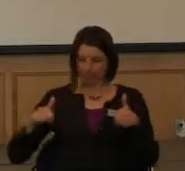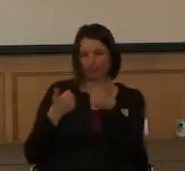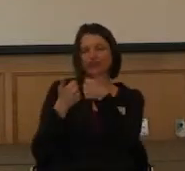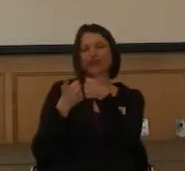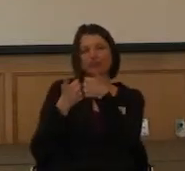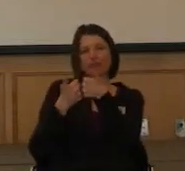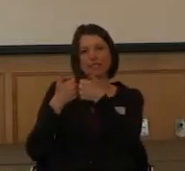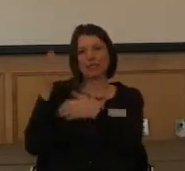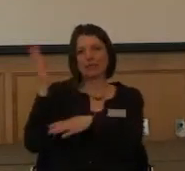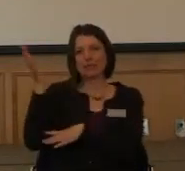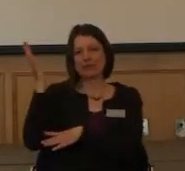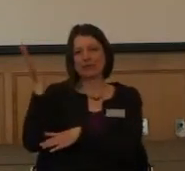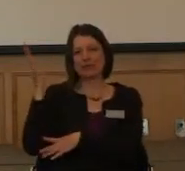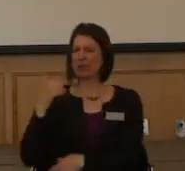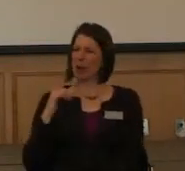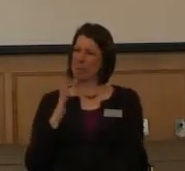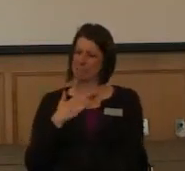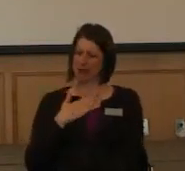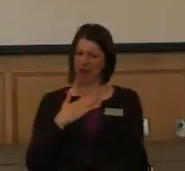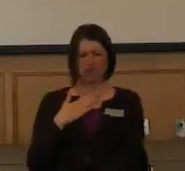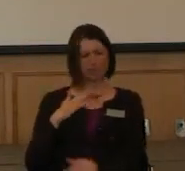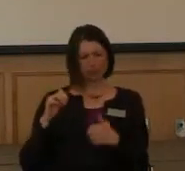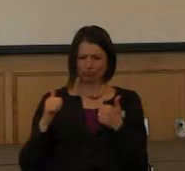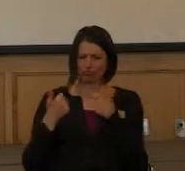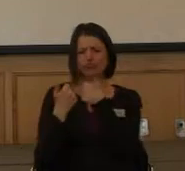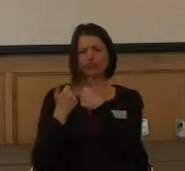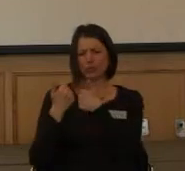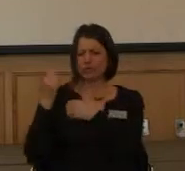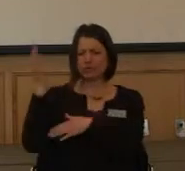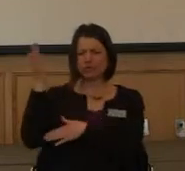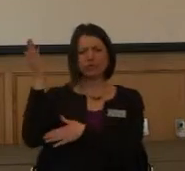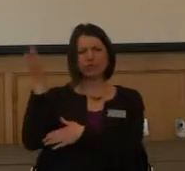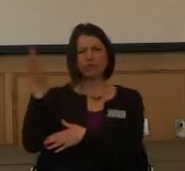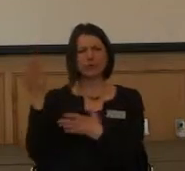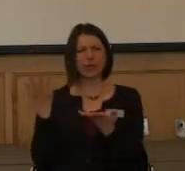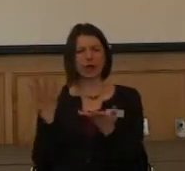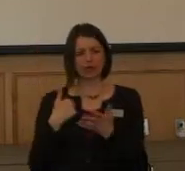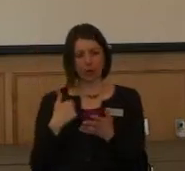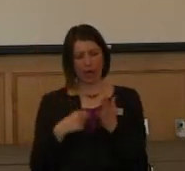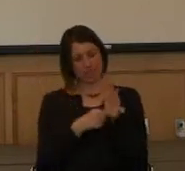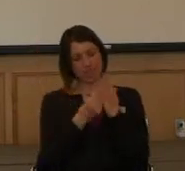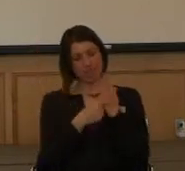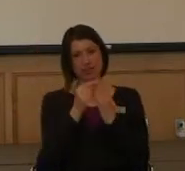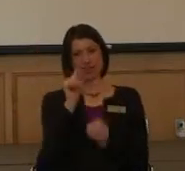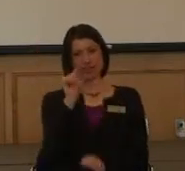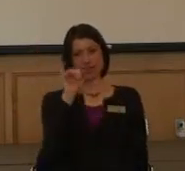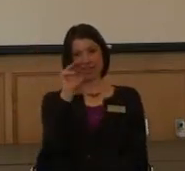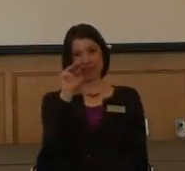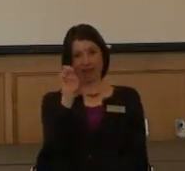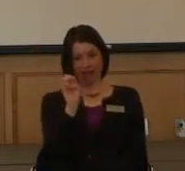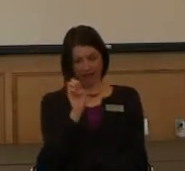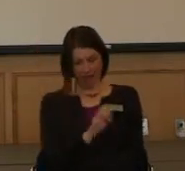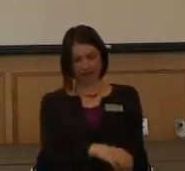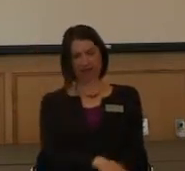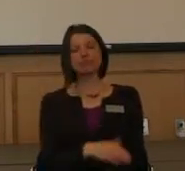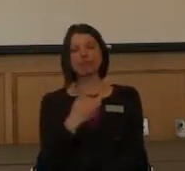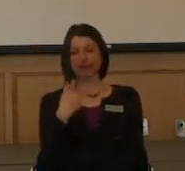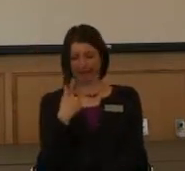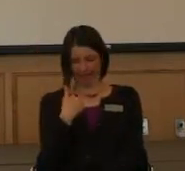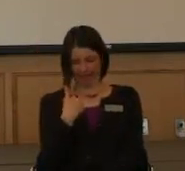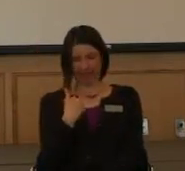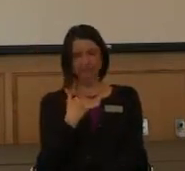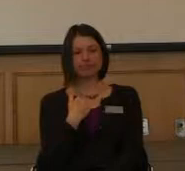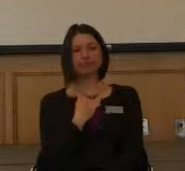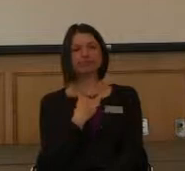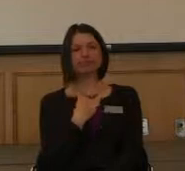And I was trying to figure out, why am I going to do my persuasion speech on it? Well, I had a subscription to Time Magazine at the time. Well, at this point, we're